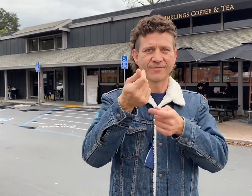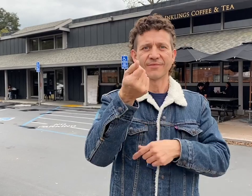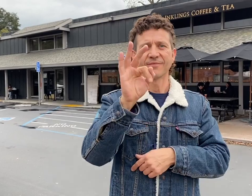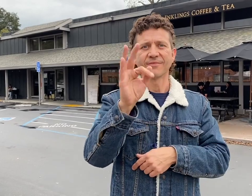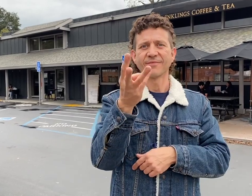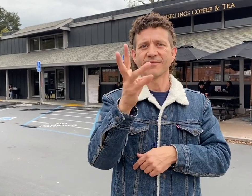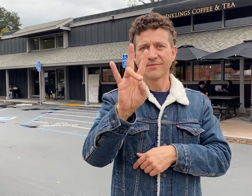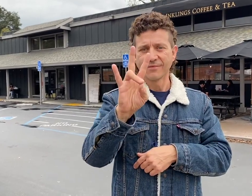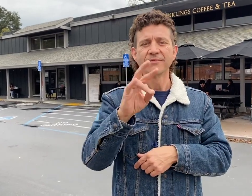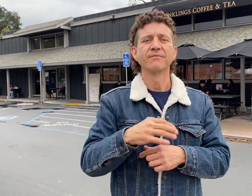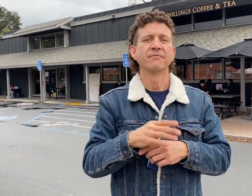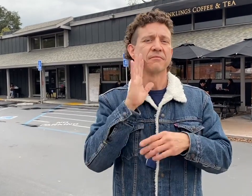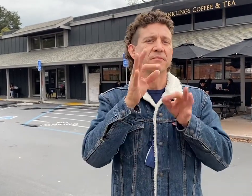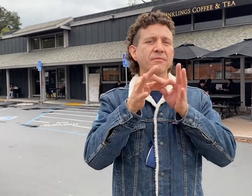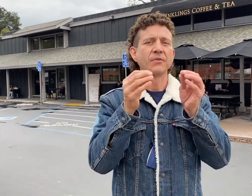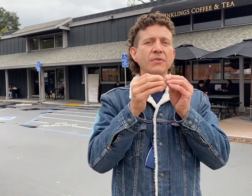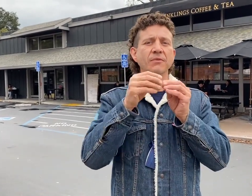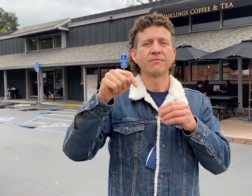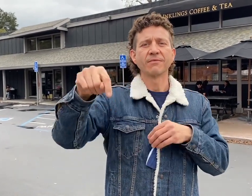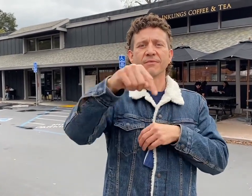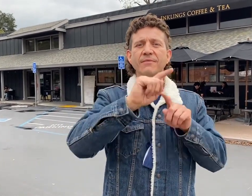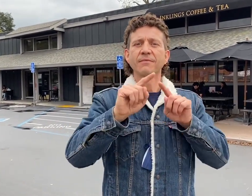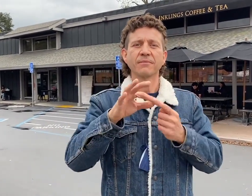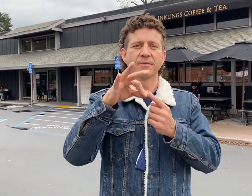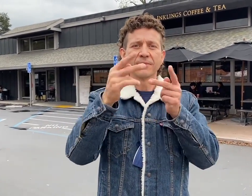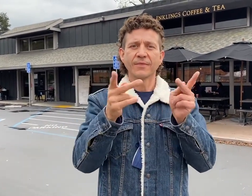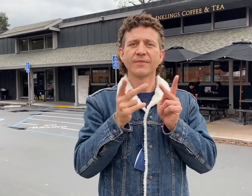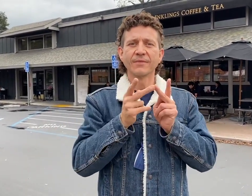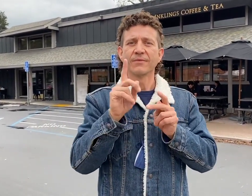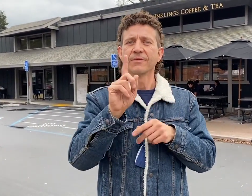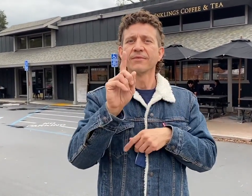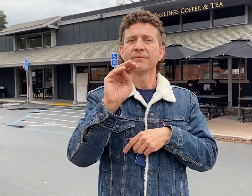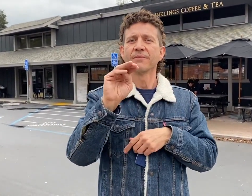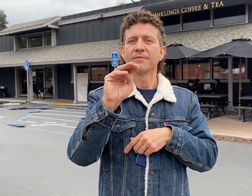There are a few more places around the city with special ties to Madden. I'll show them to you in a little bit.